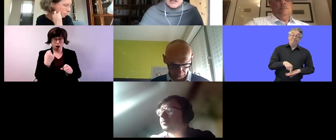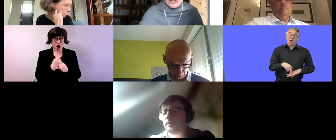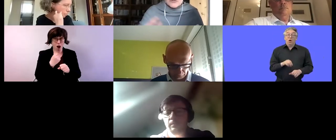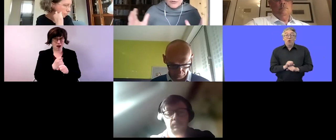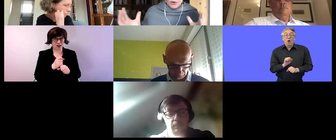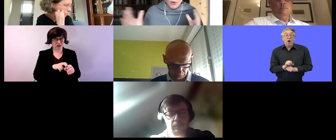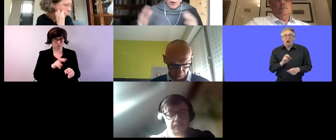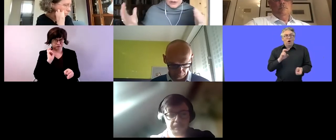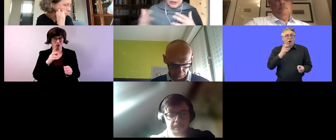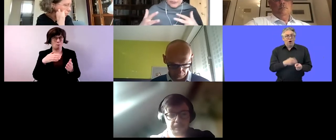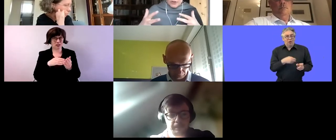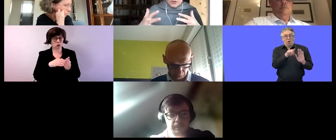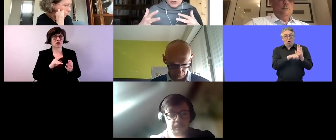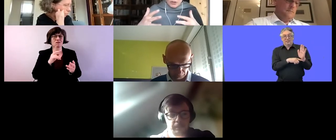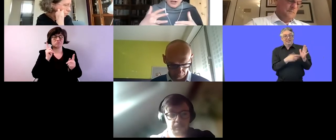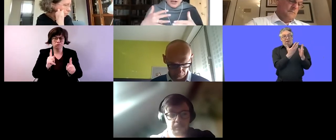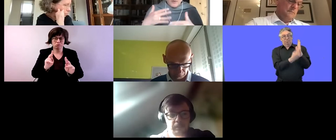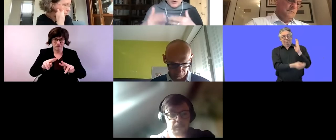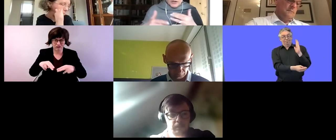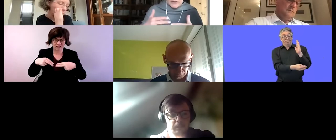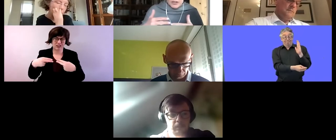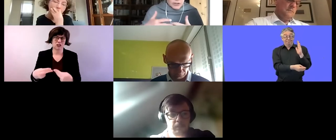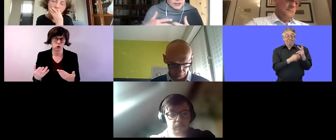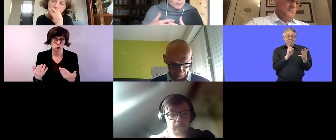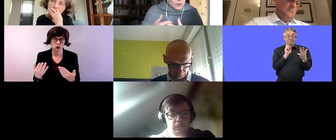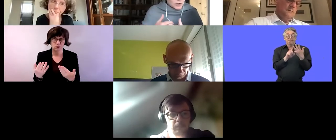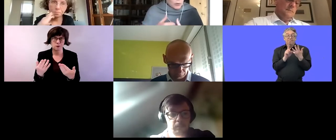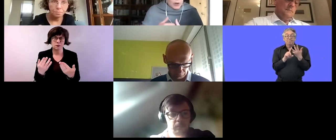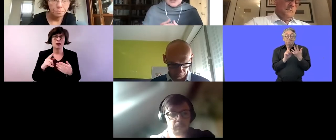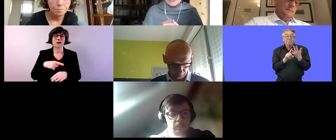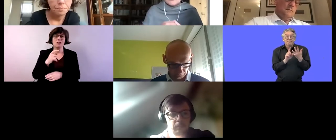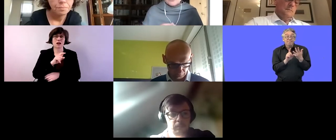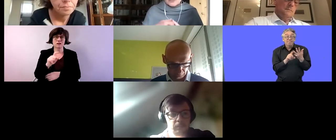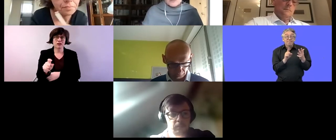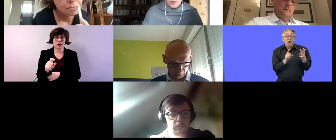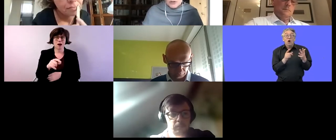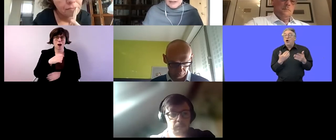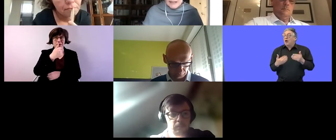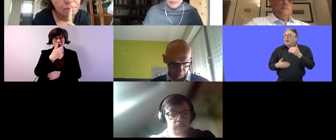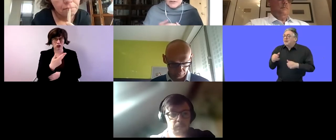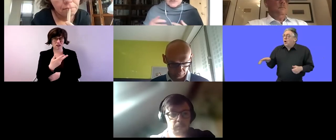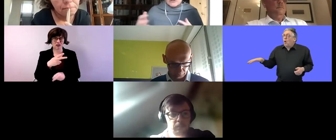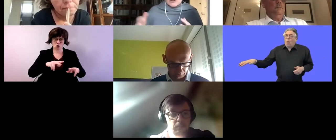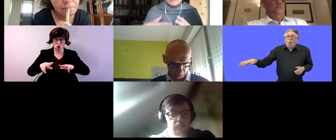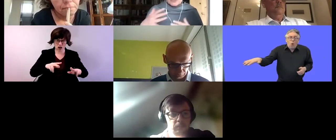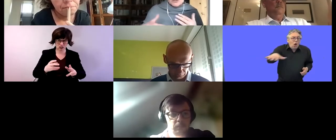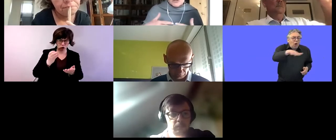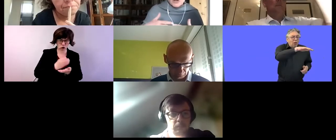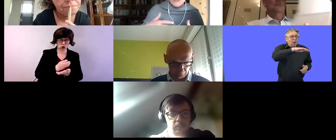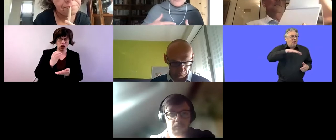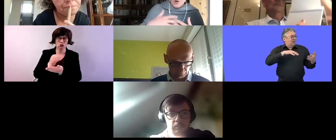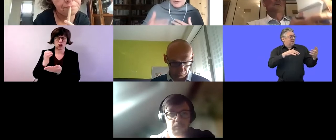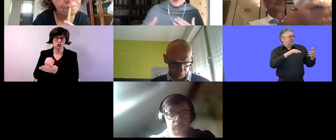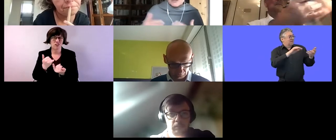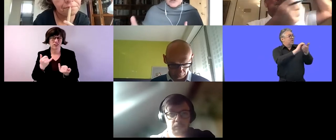need for all the different organizations and bodies to work together so that support is seamless so that somebody doesn't